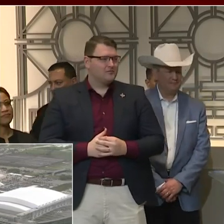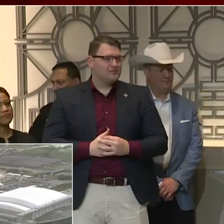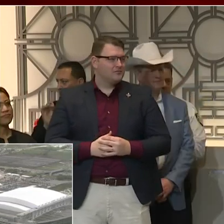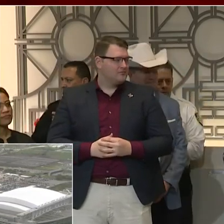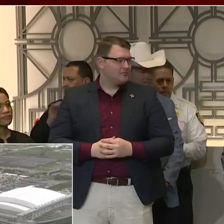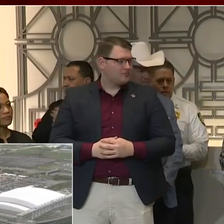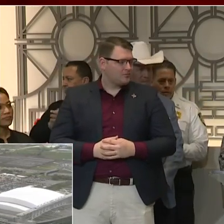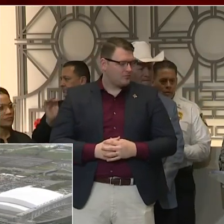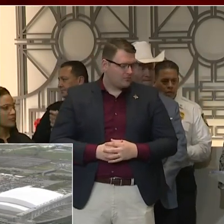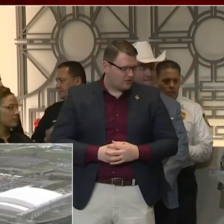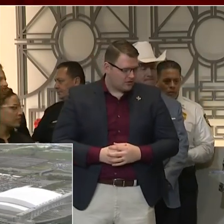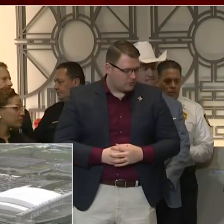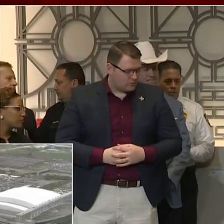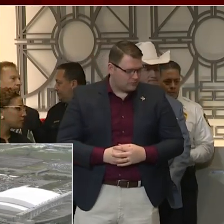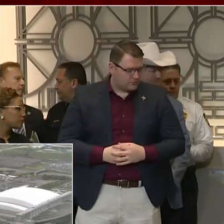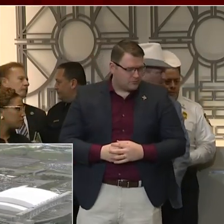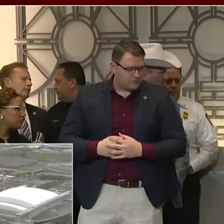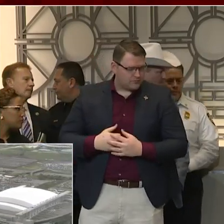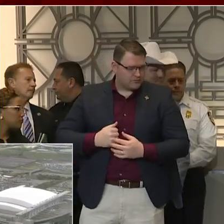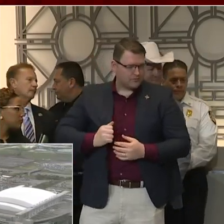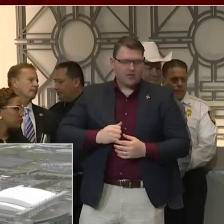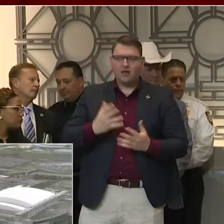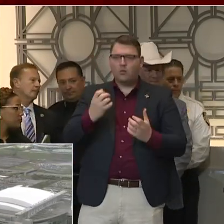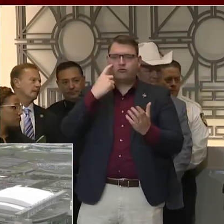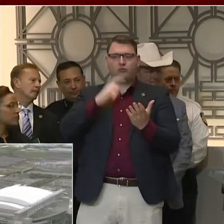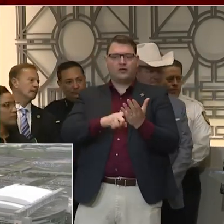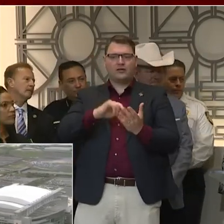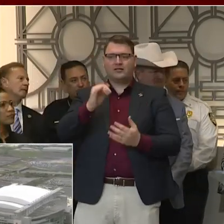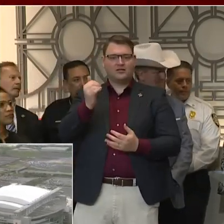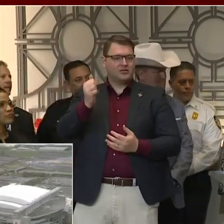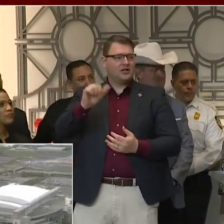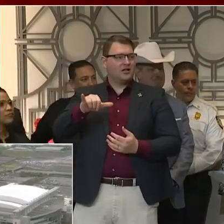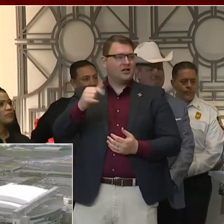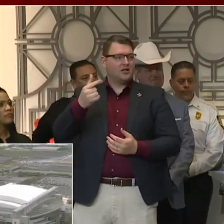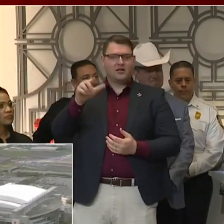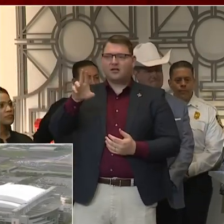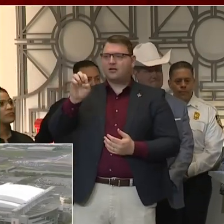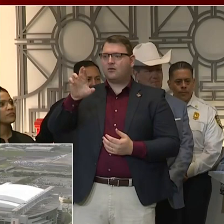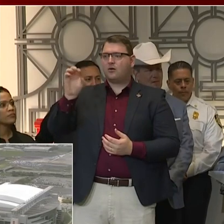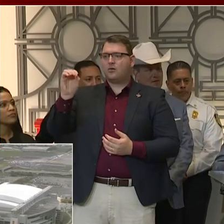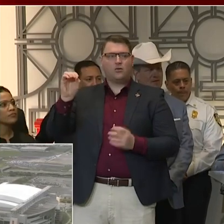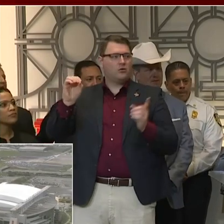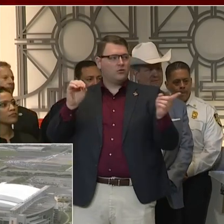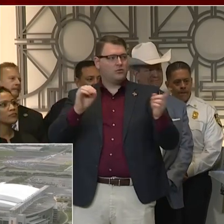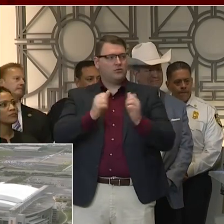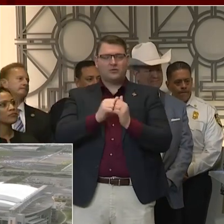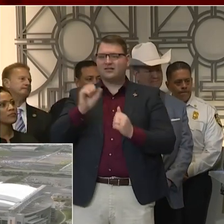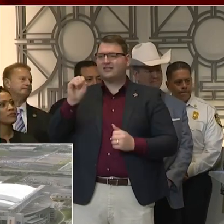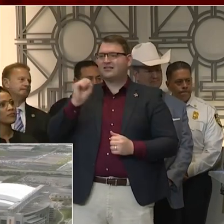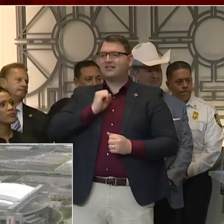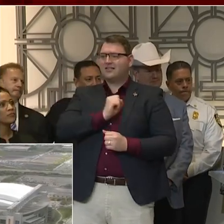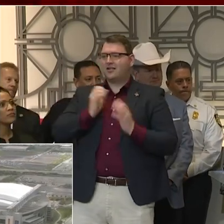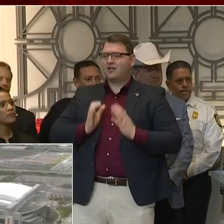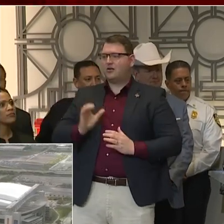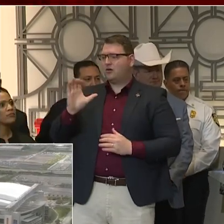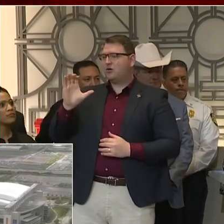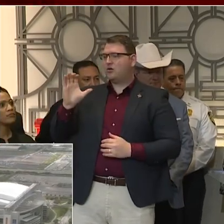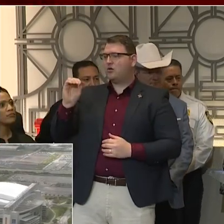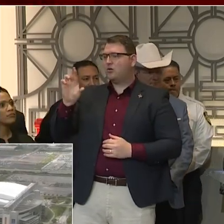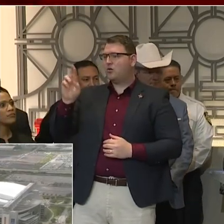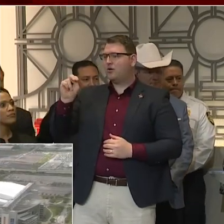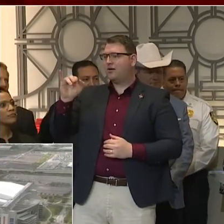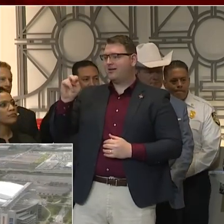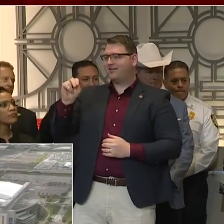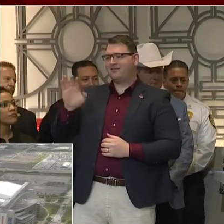Thank you, Joel. I do want to recognize Jay Carro with Senator Cornyn's office as well. Thank you, Jay, for being here. And let me